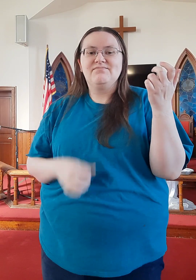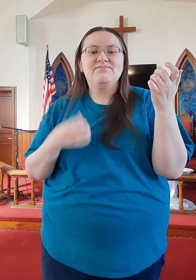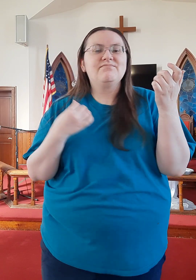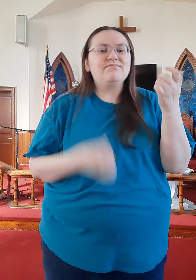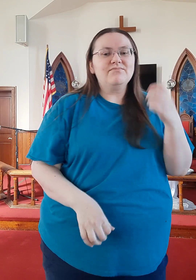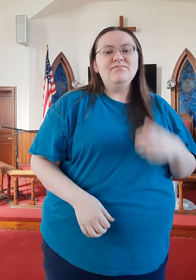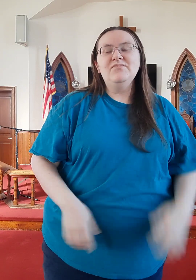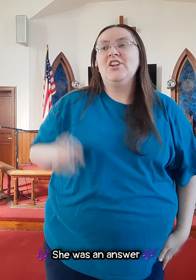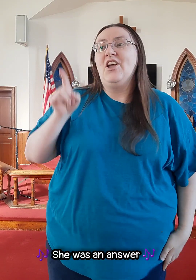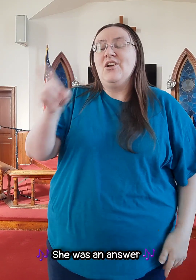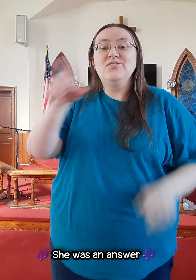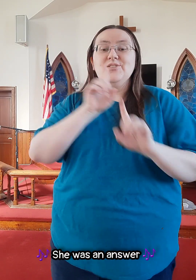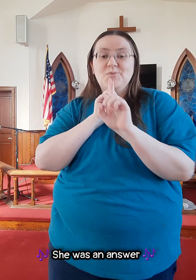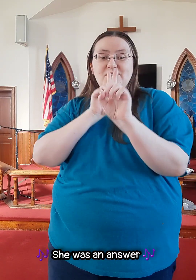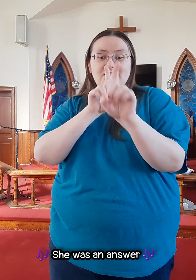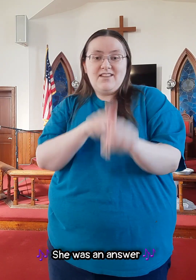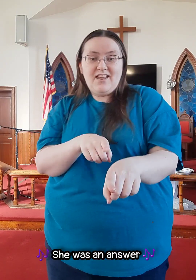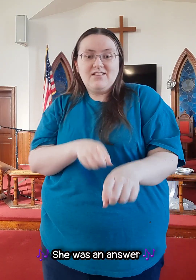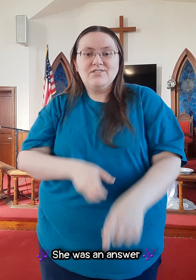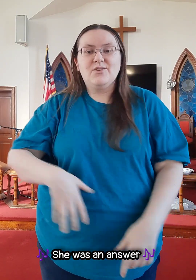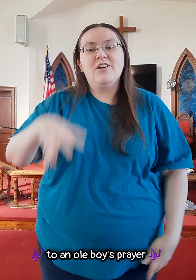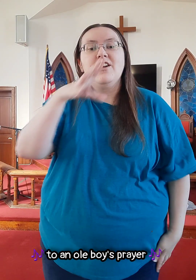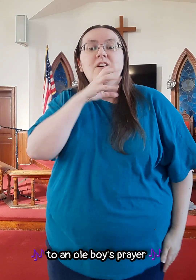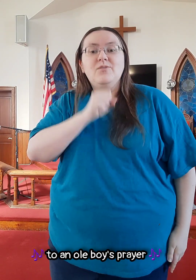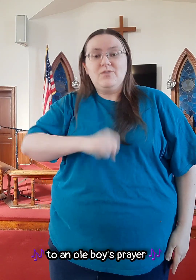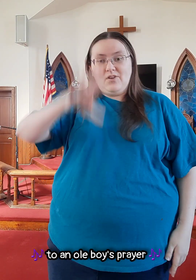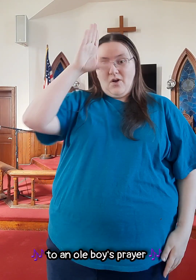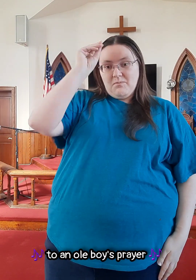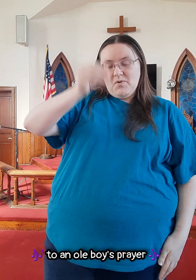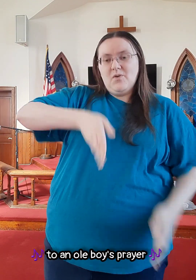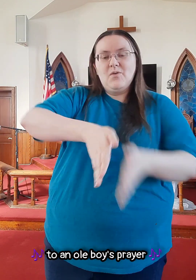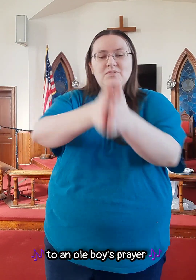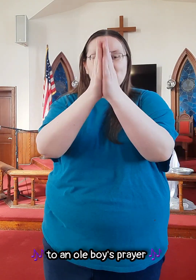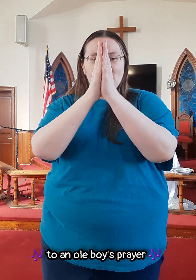She was an answer to an old boy's prayer